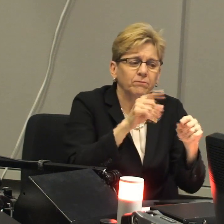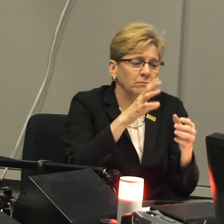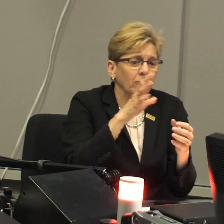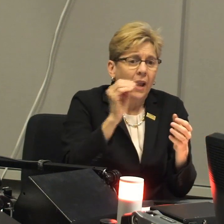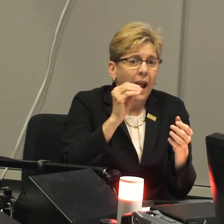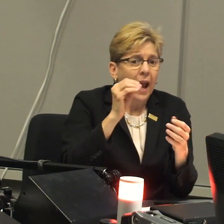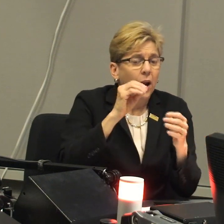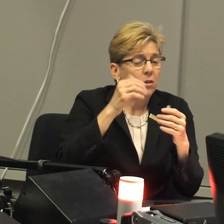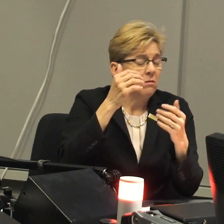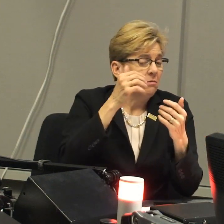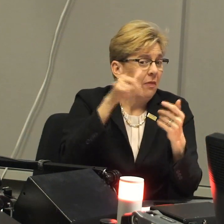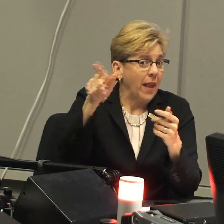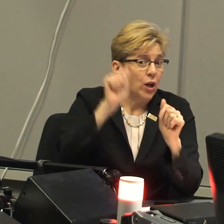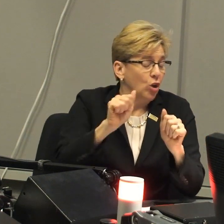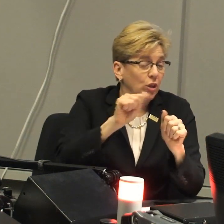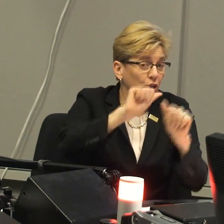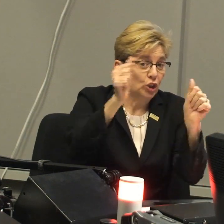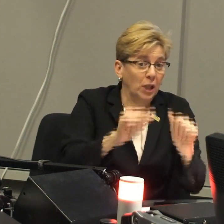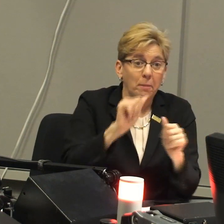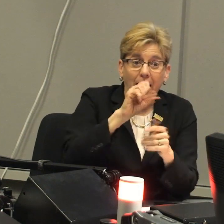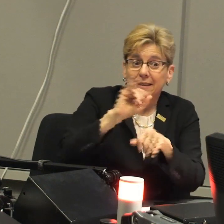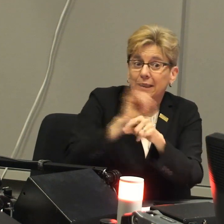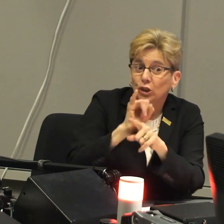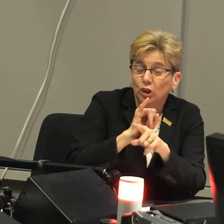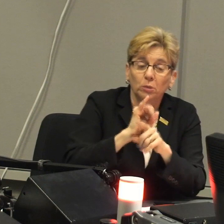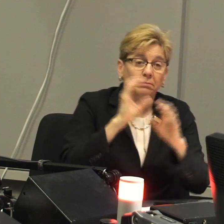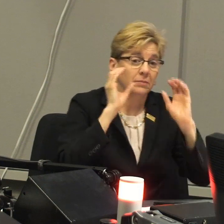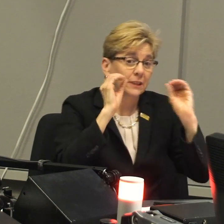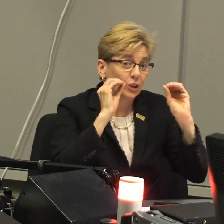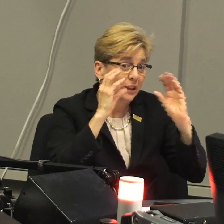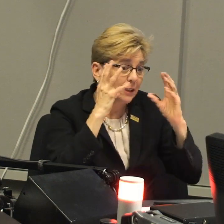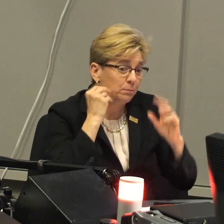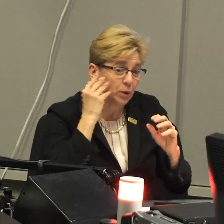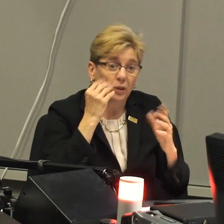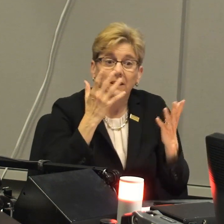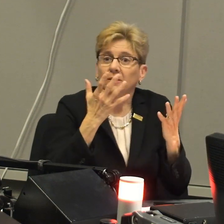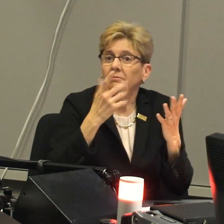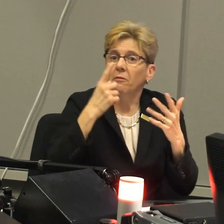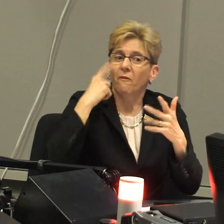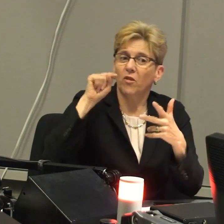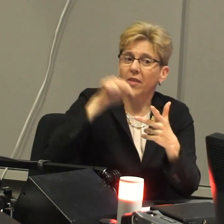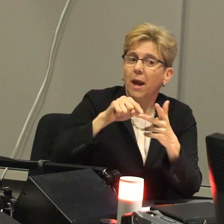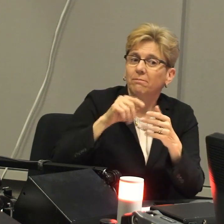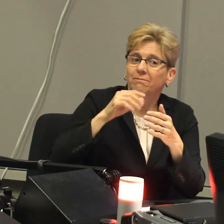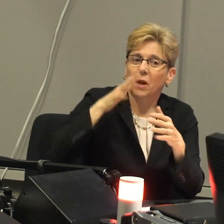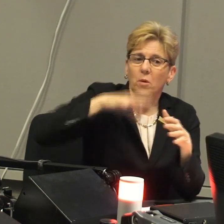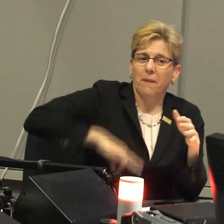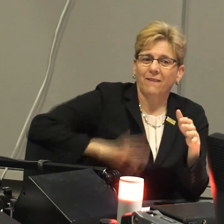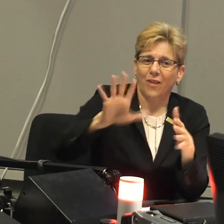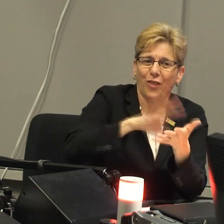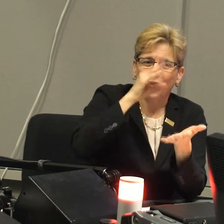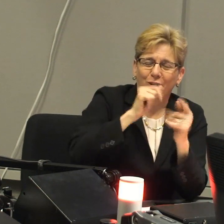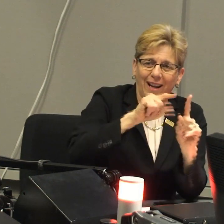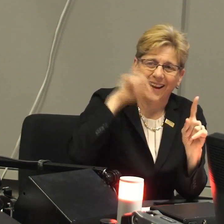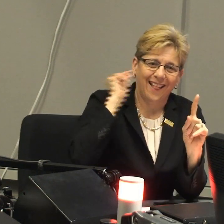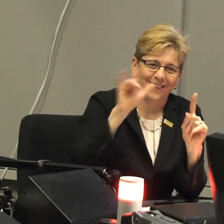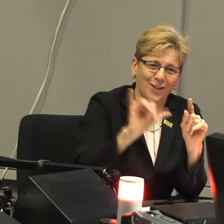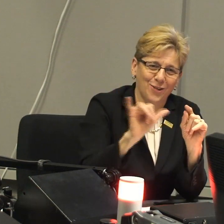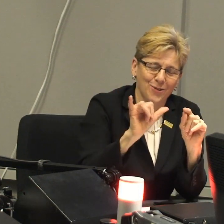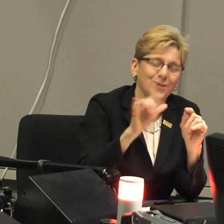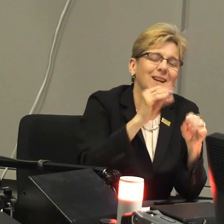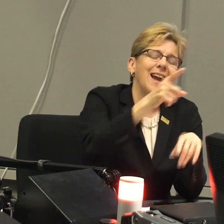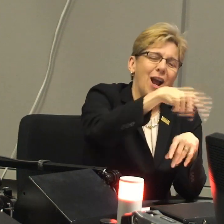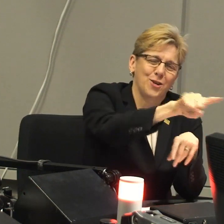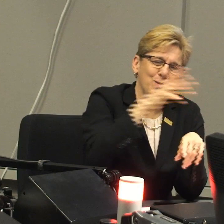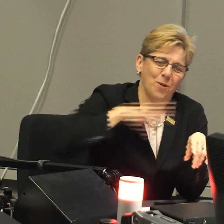for students who might be willing to come to your establishment. They could, you know, shape an internship and a teaching experience for the students so that they could